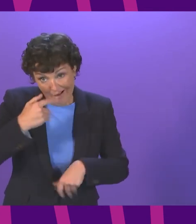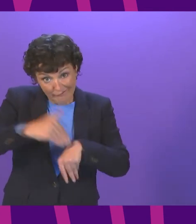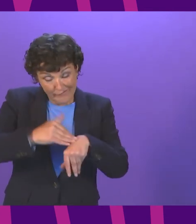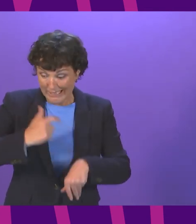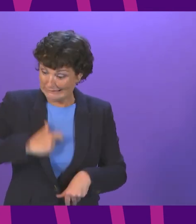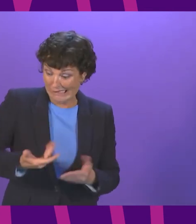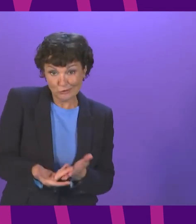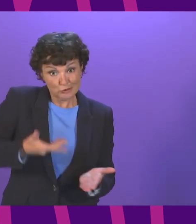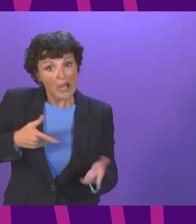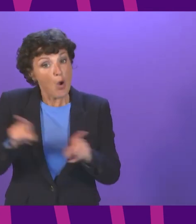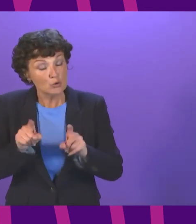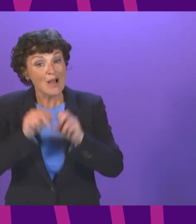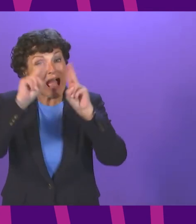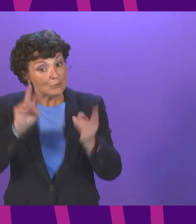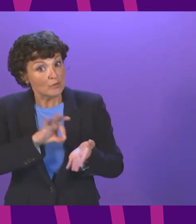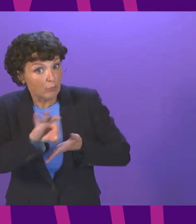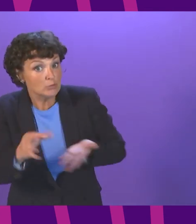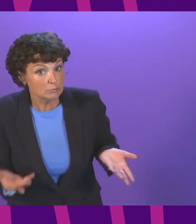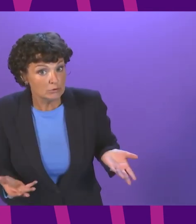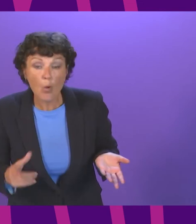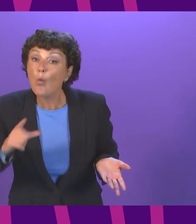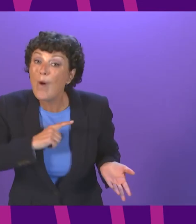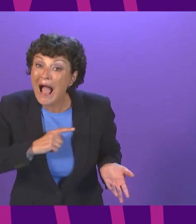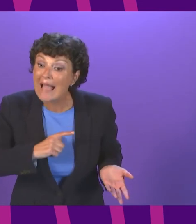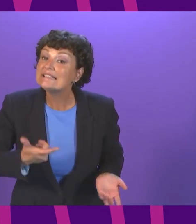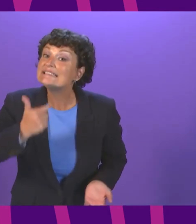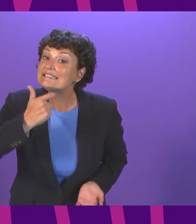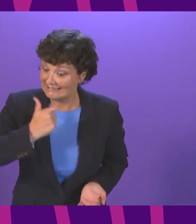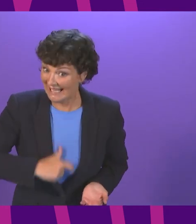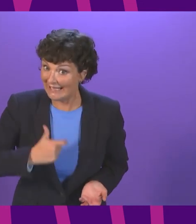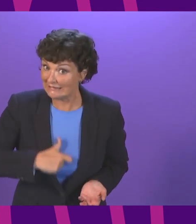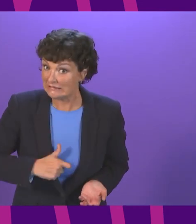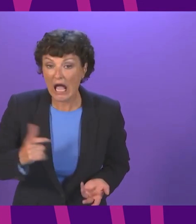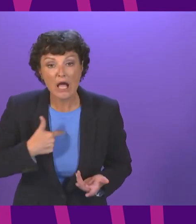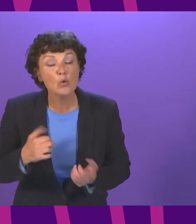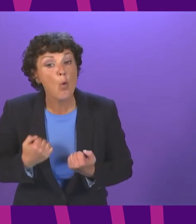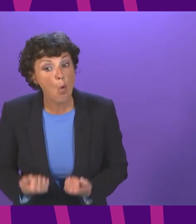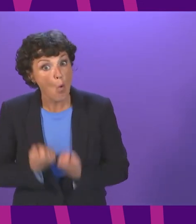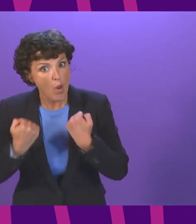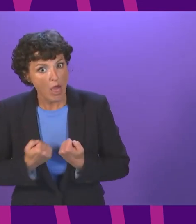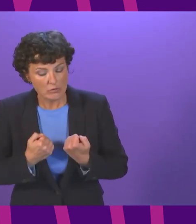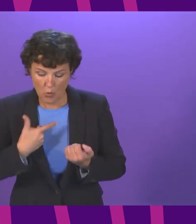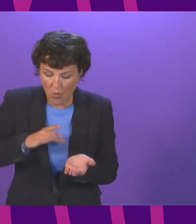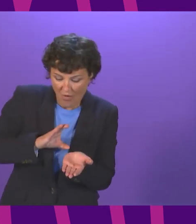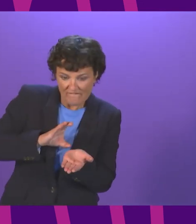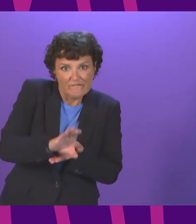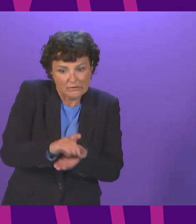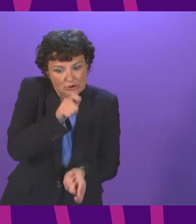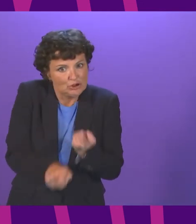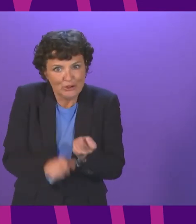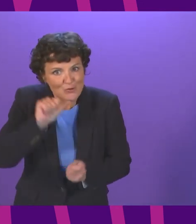and housing affordability in general because it's tenants and owners not the government who will fund those changes